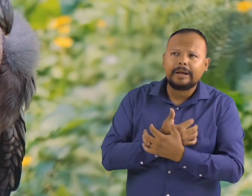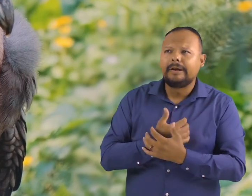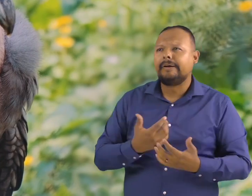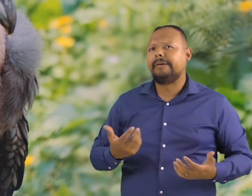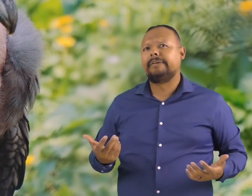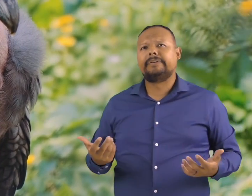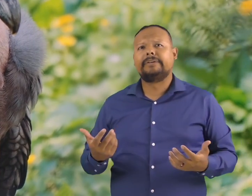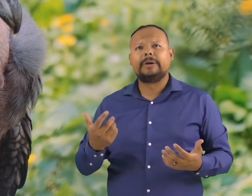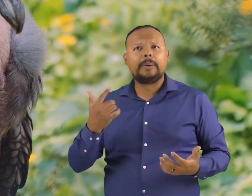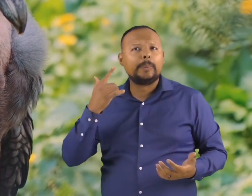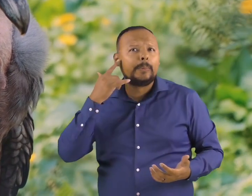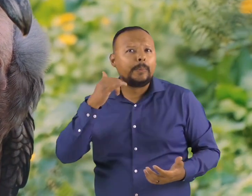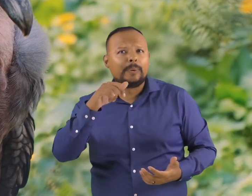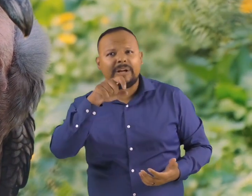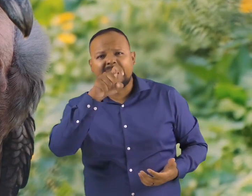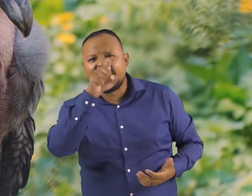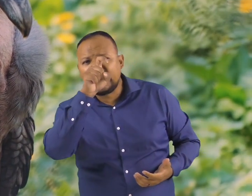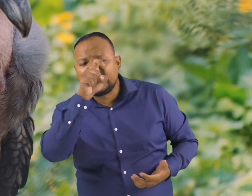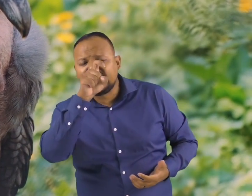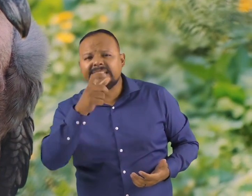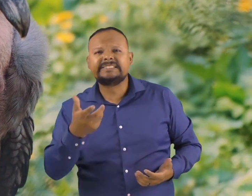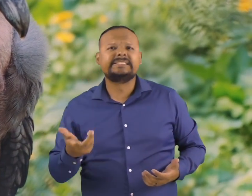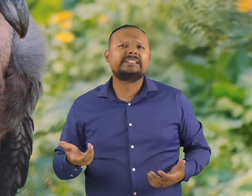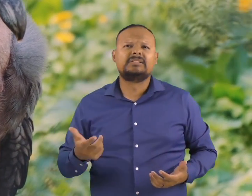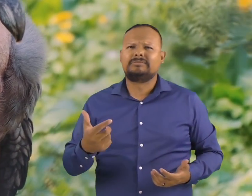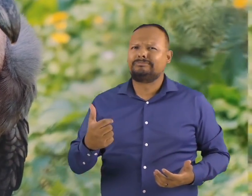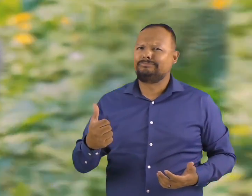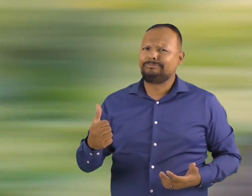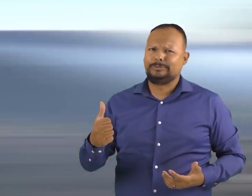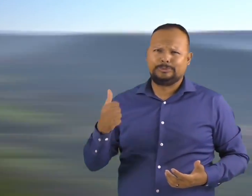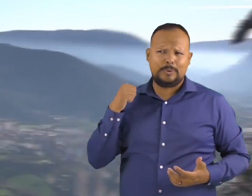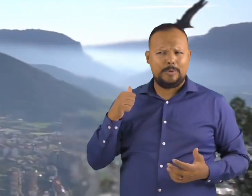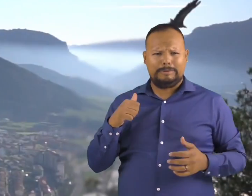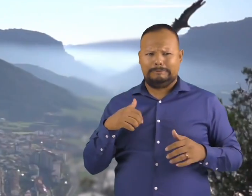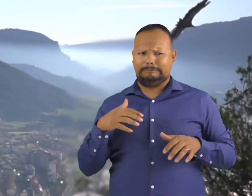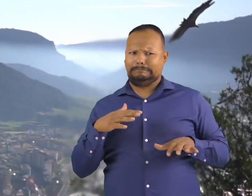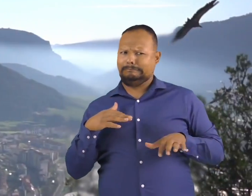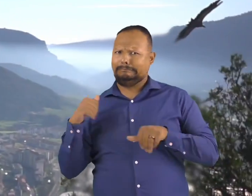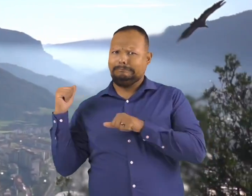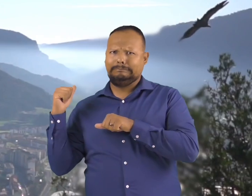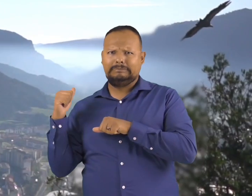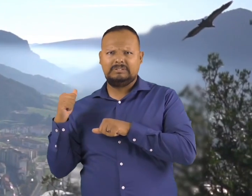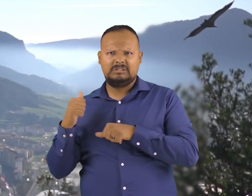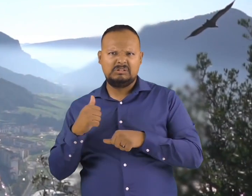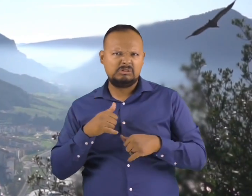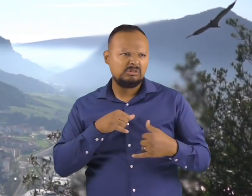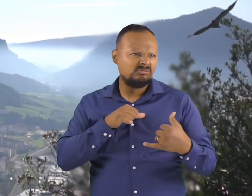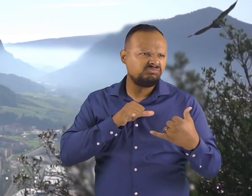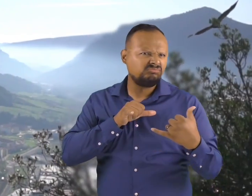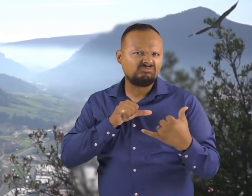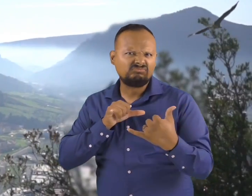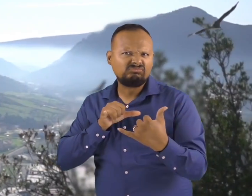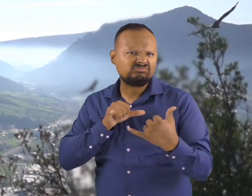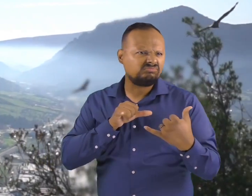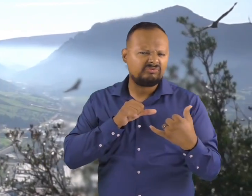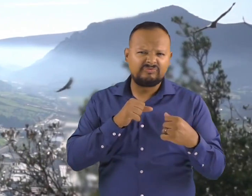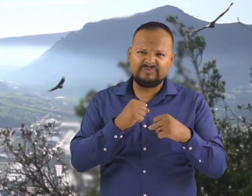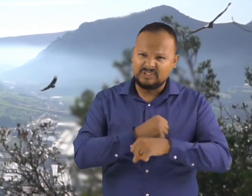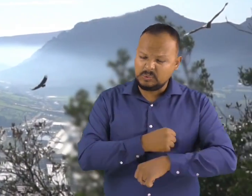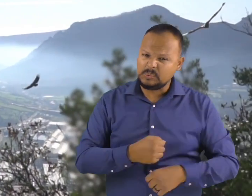the golden eagle will stand its ground and fight. Condors need vast areas of undeveloped land to find food.